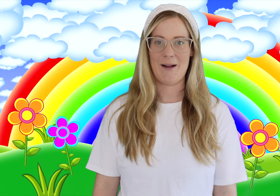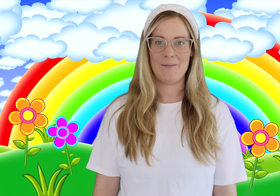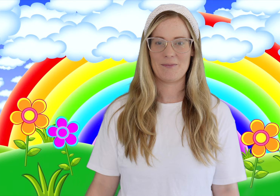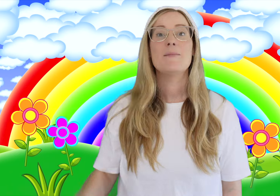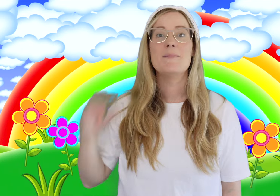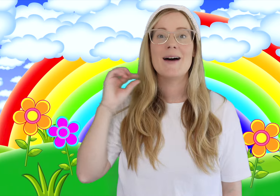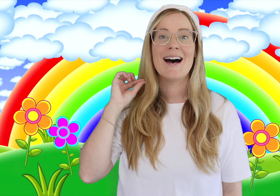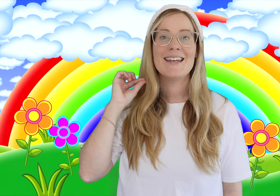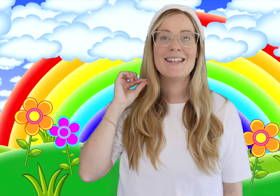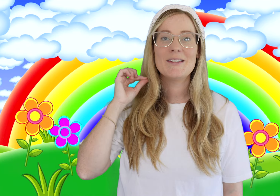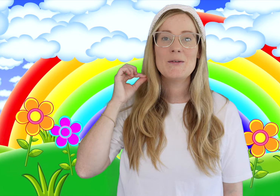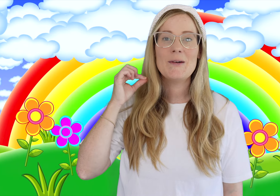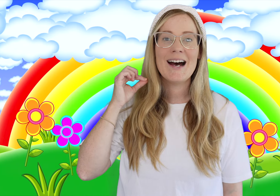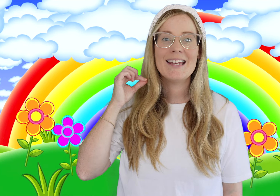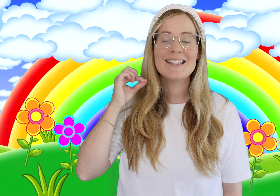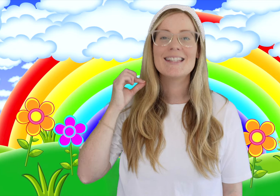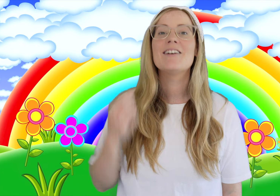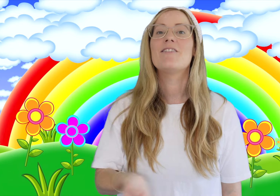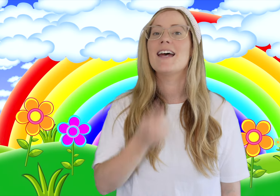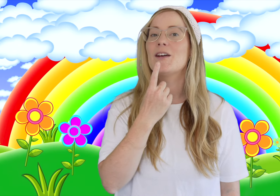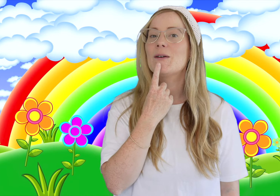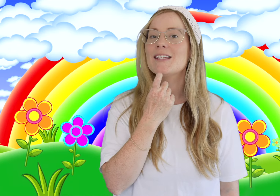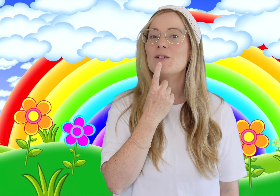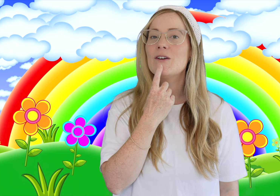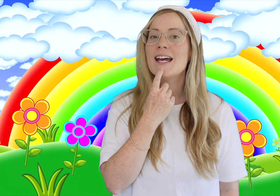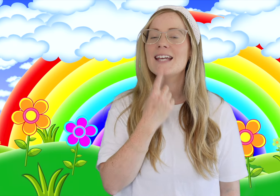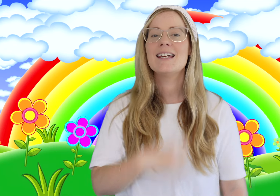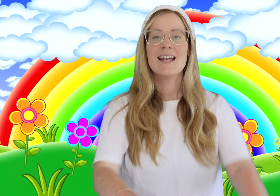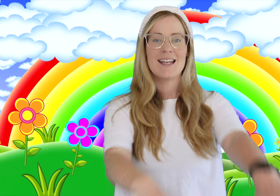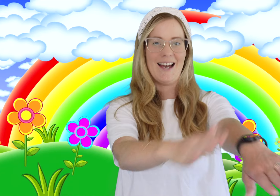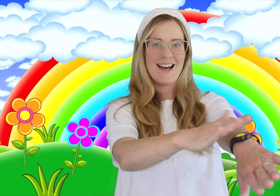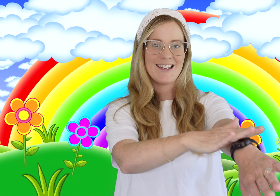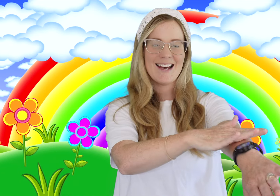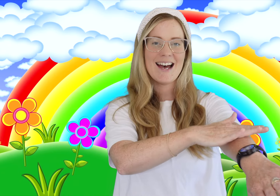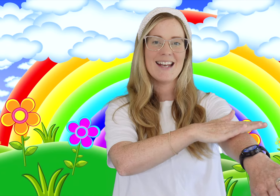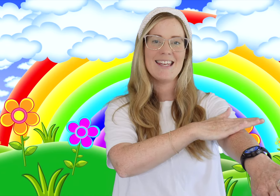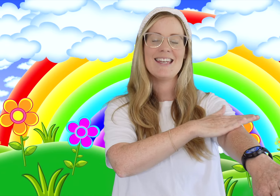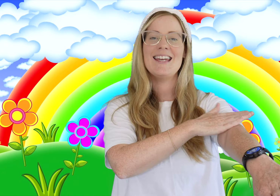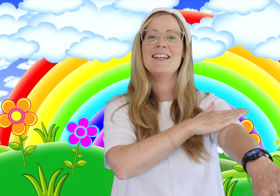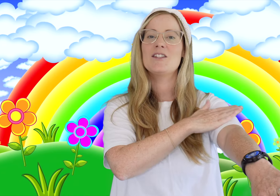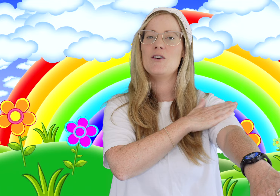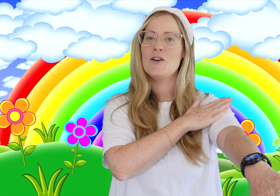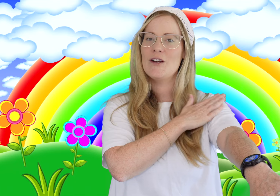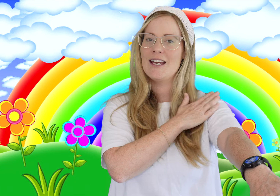Mā is white. Fado is red. Kakariki is green.